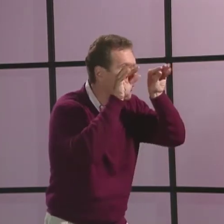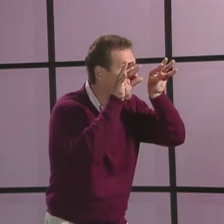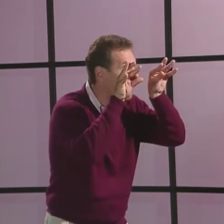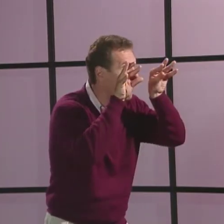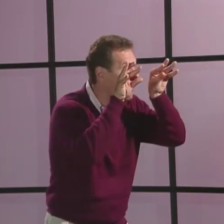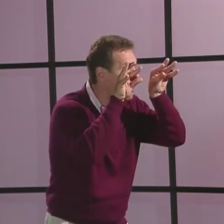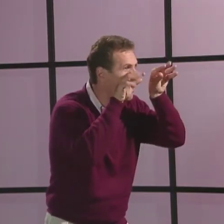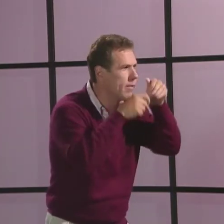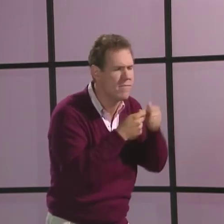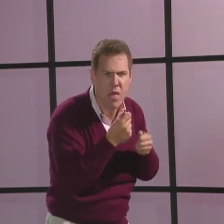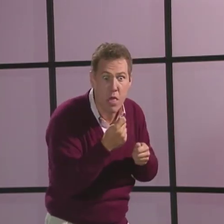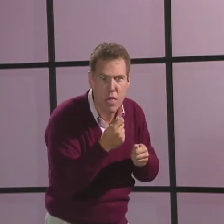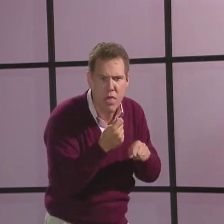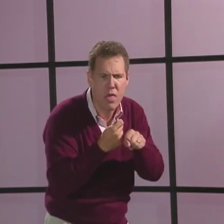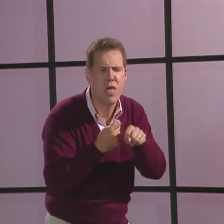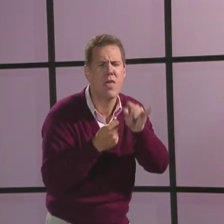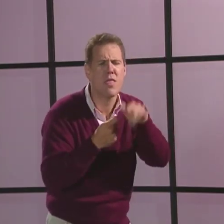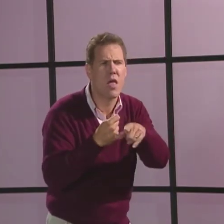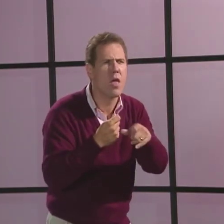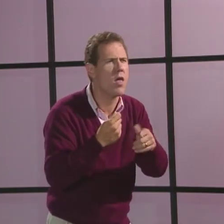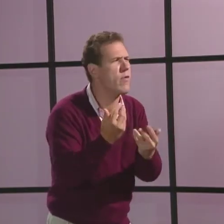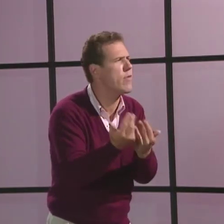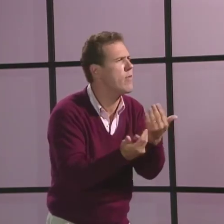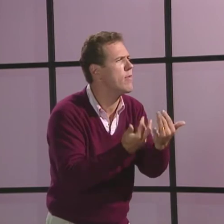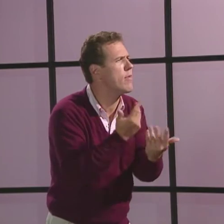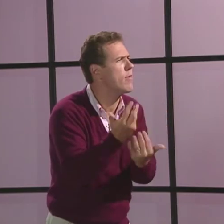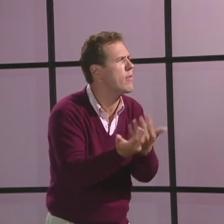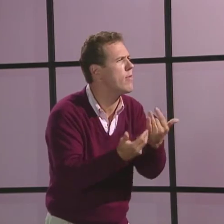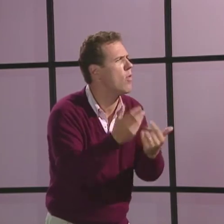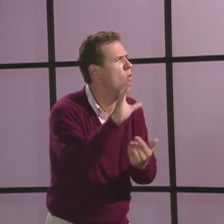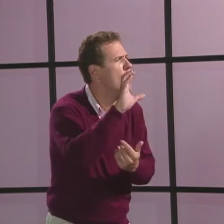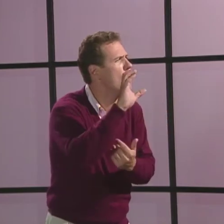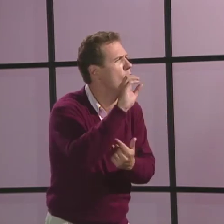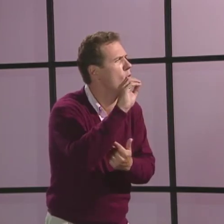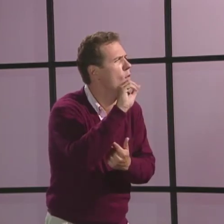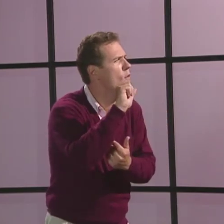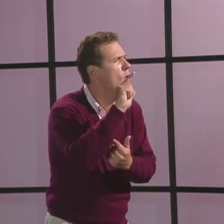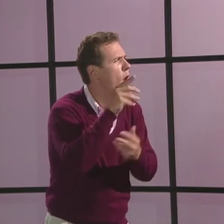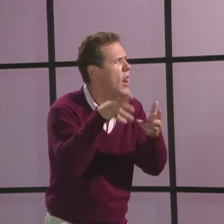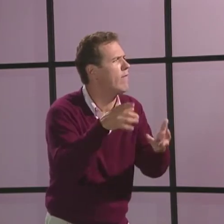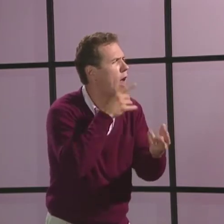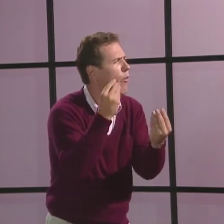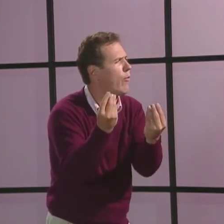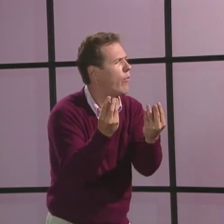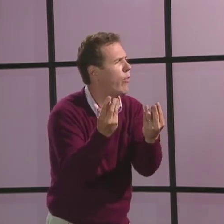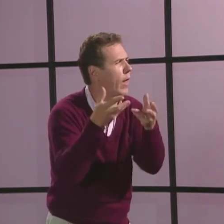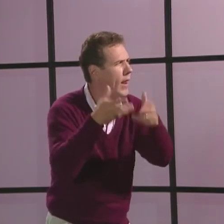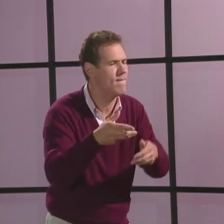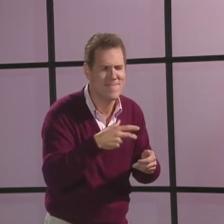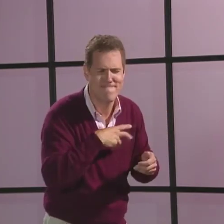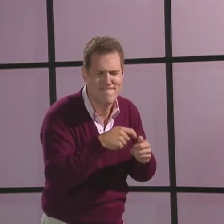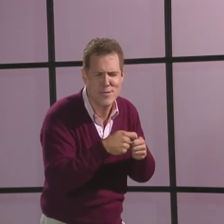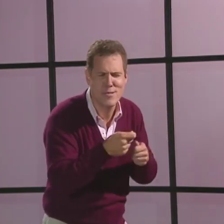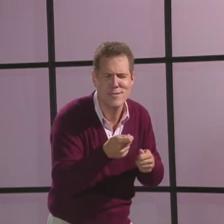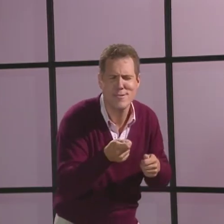He thought perhaps it was the coals burning in the dark. He wanted to poke at the fire to bring more light into the room,